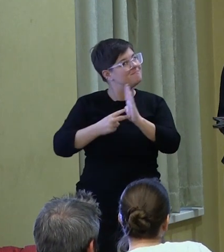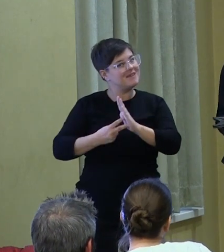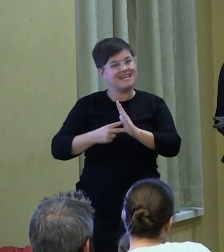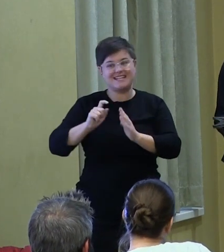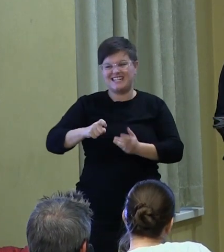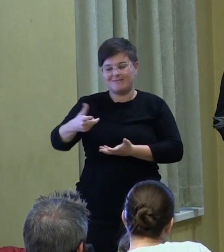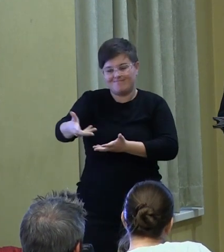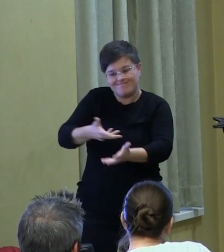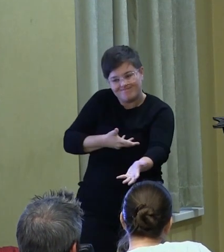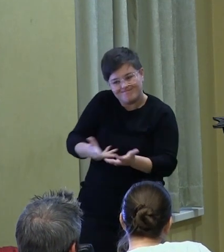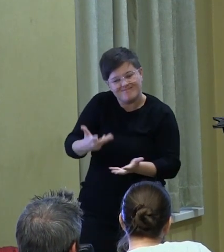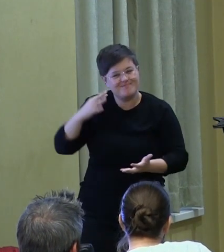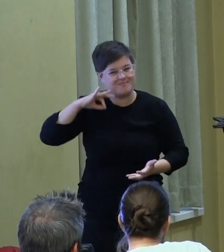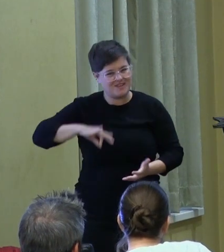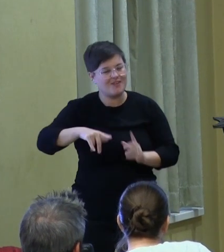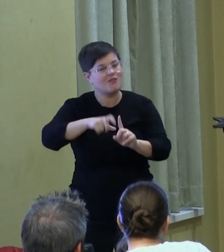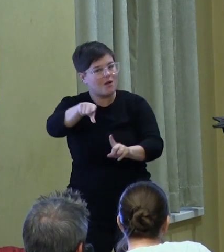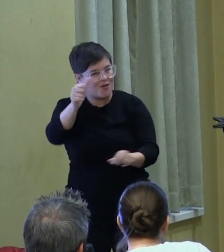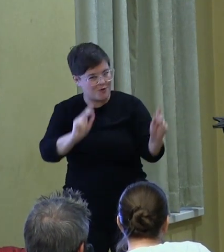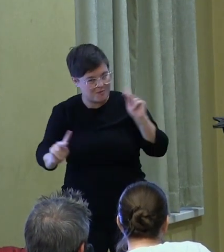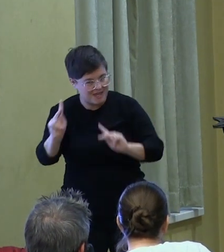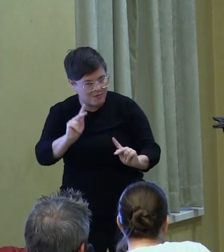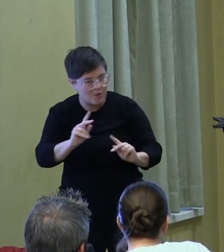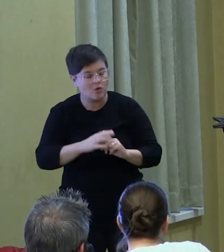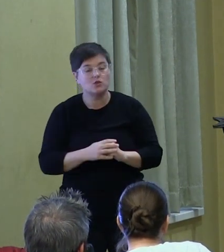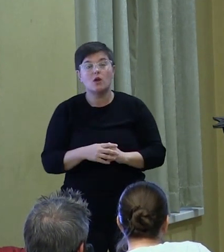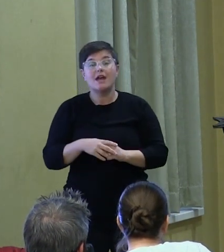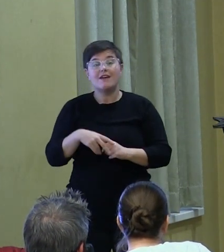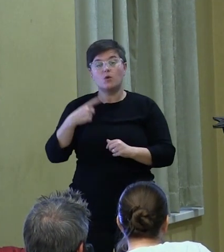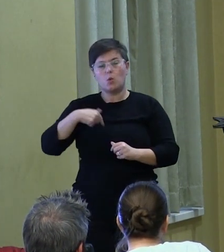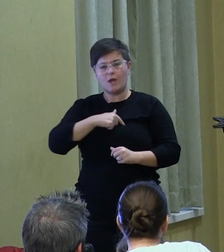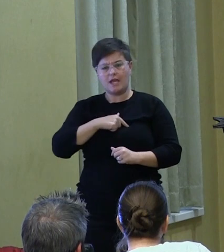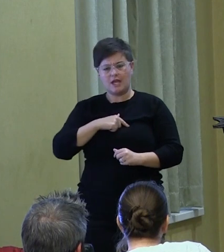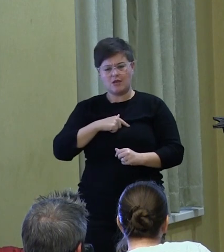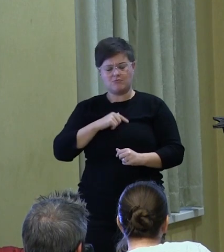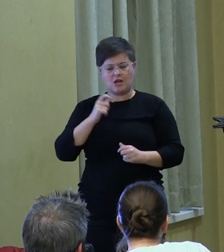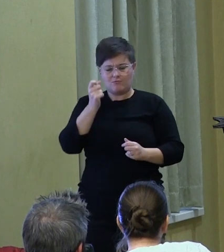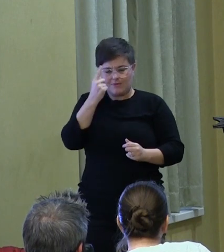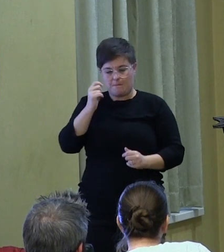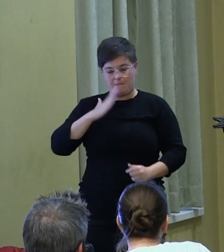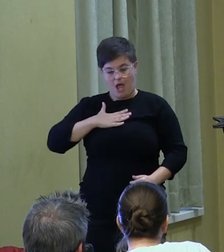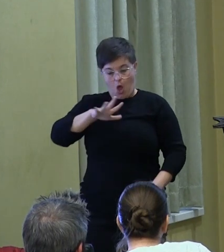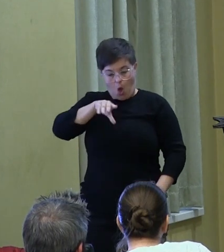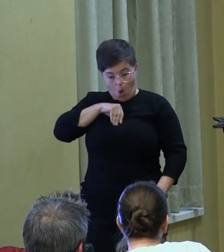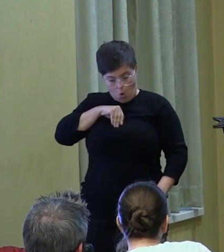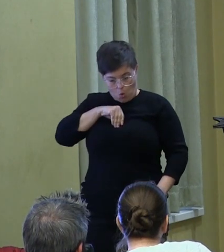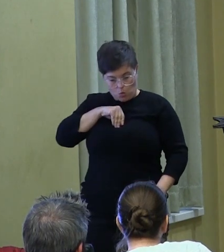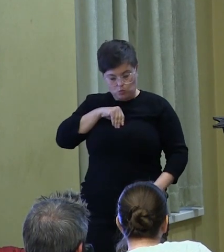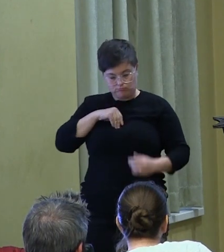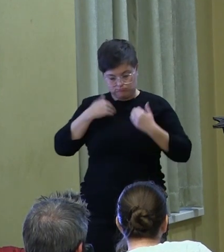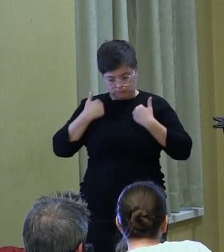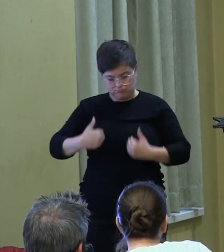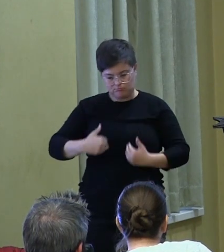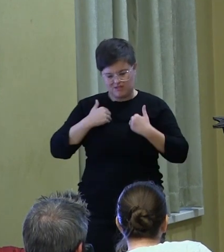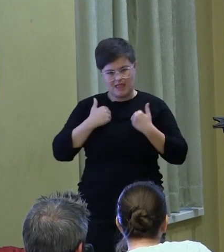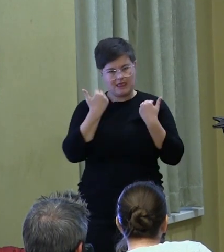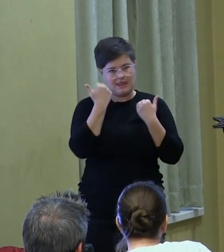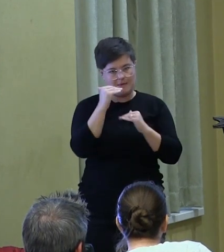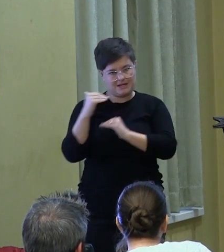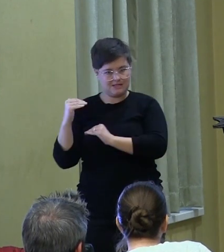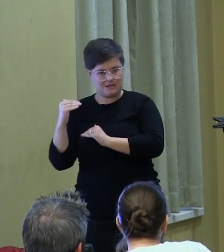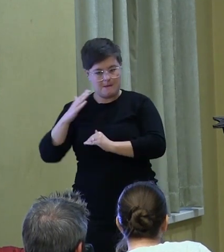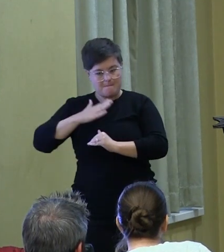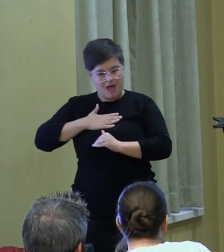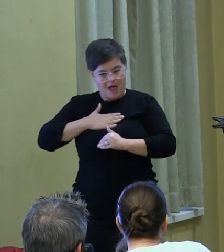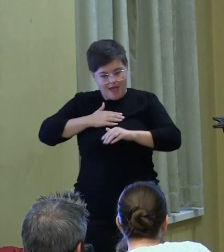interactions with others. So, when we see the limitations of our own agency, when we admit where our actions